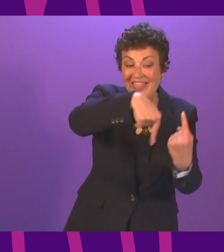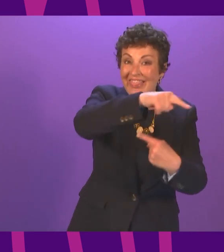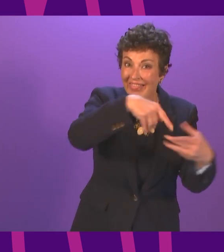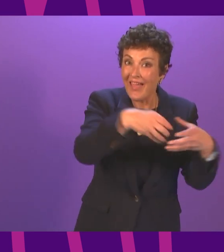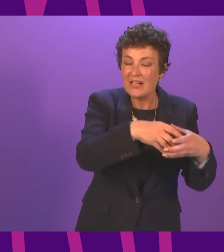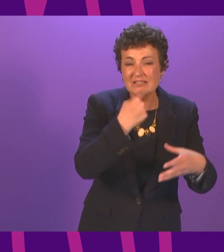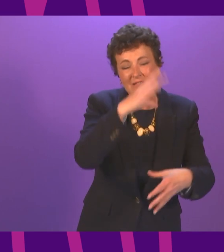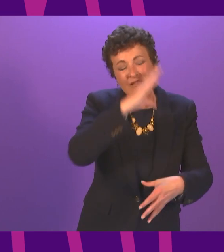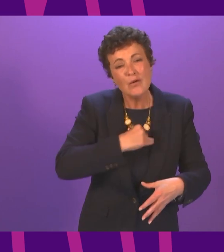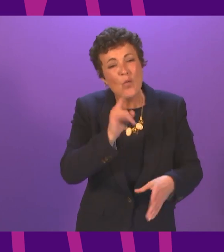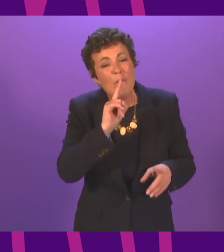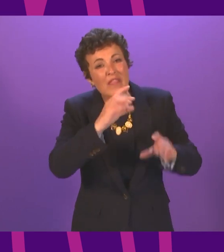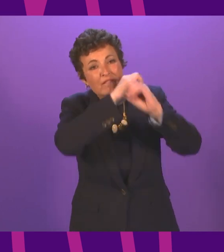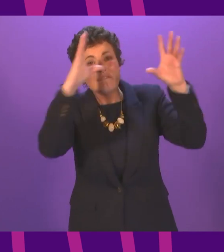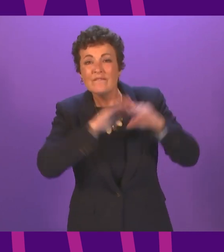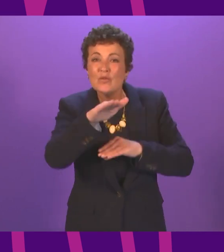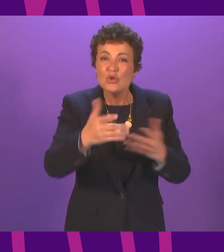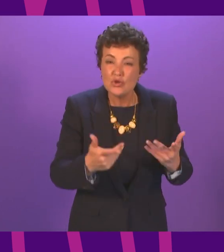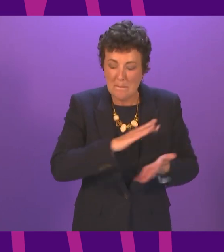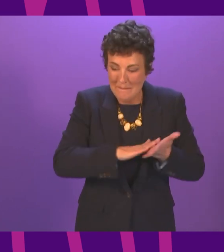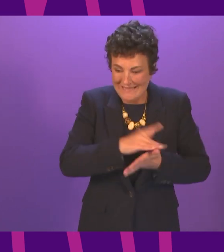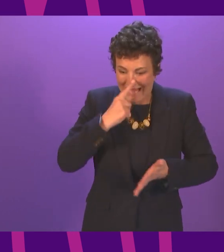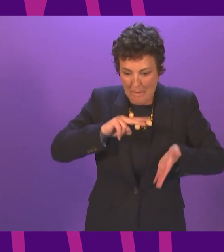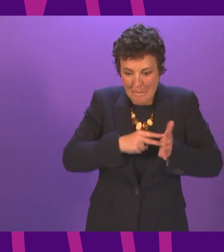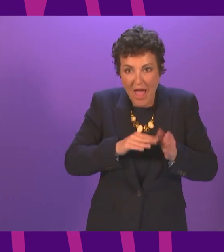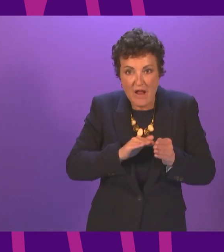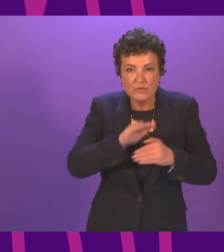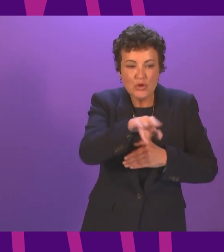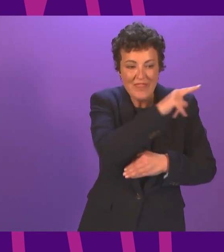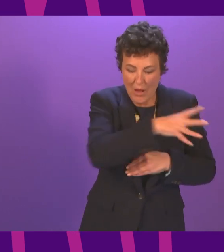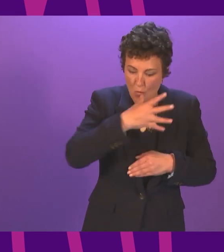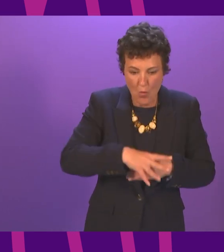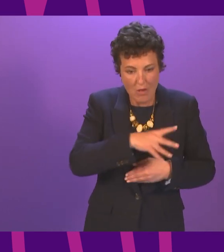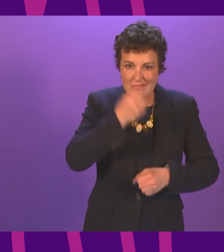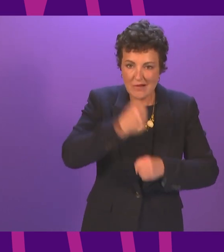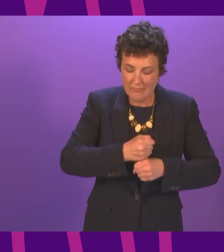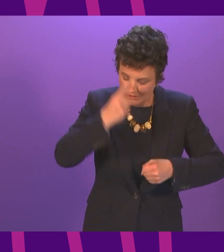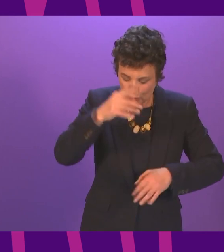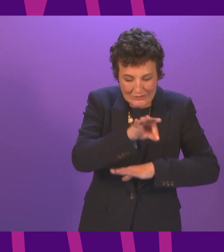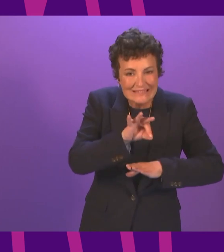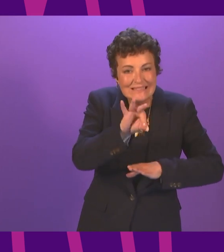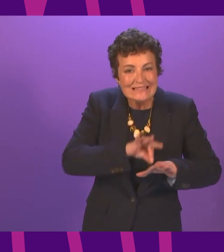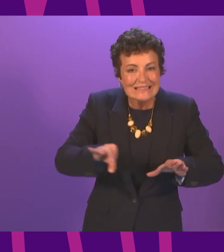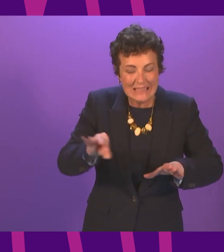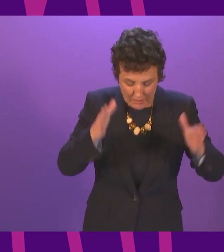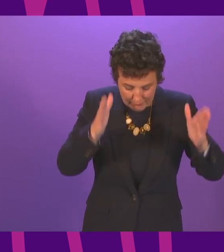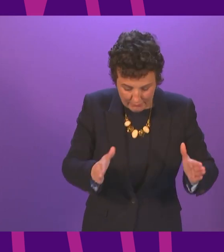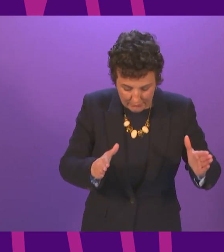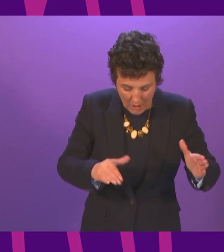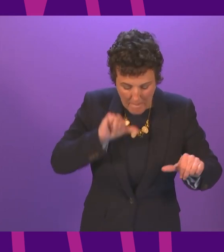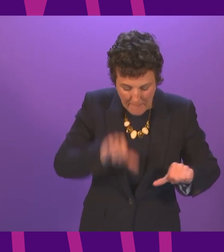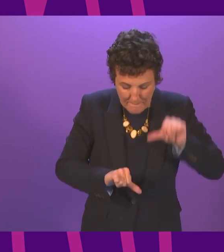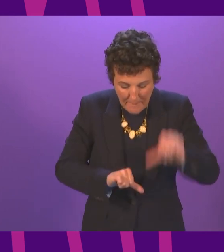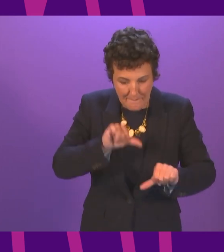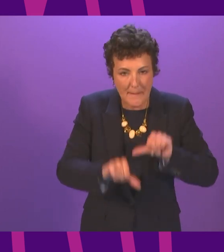some certainty for the future so they can forward plan a route map for the future. And a similar plea comes from the wedding